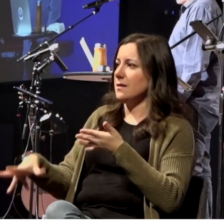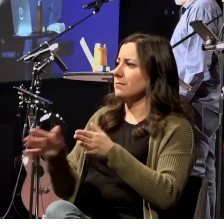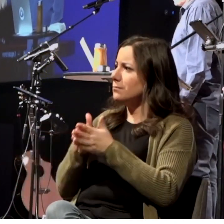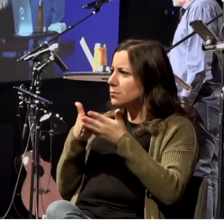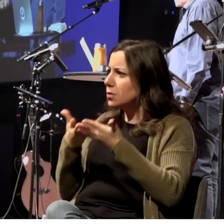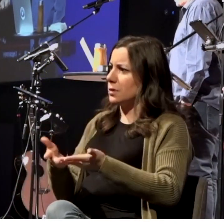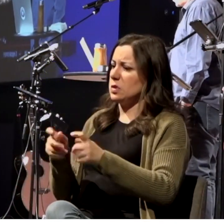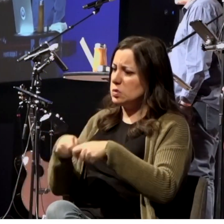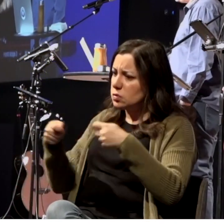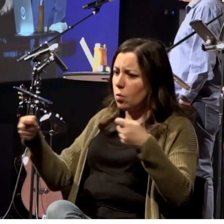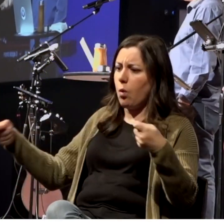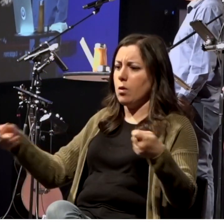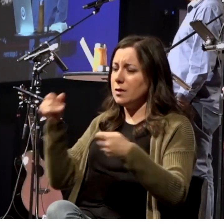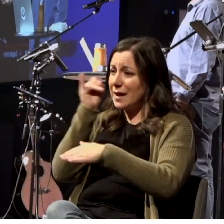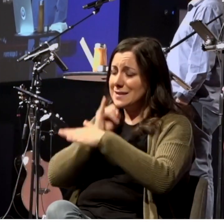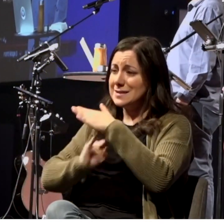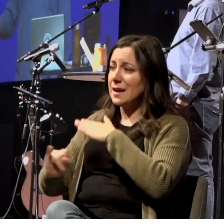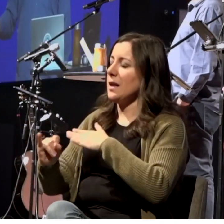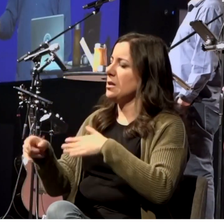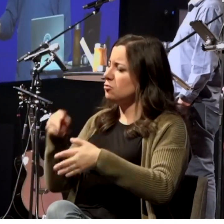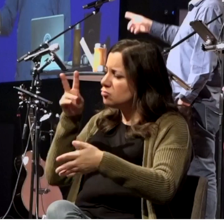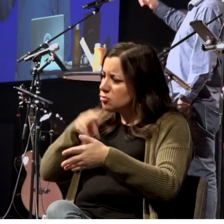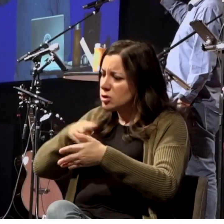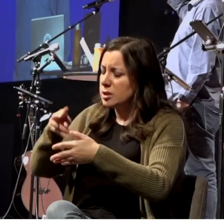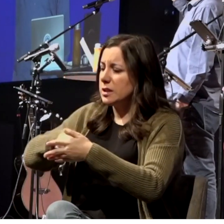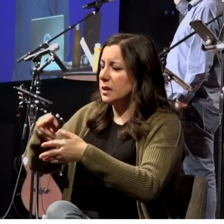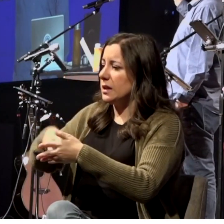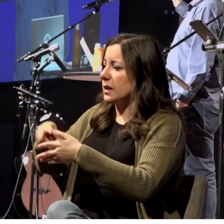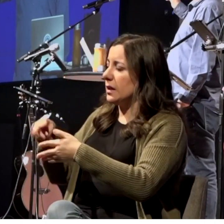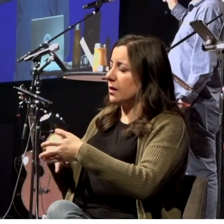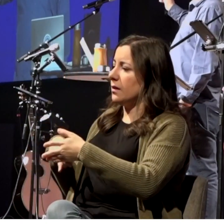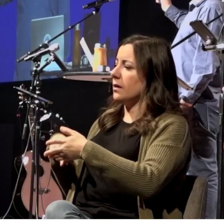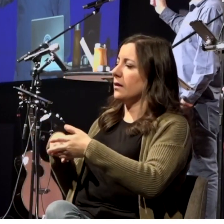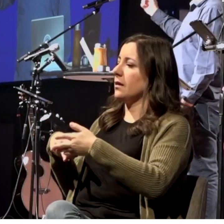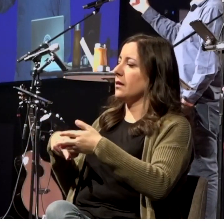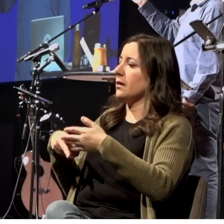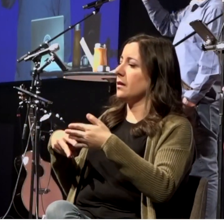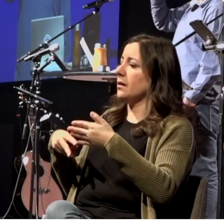the scroll of Isaiah and he's reading it and God sends Philip to him